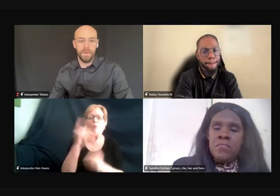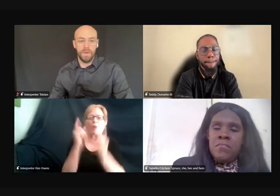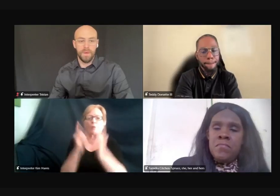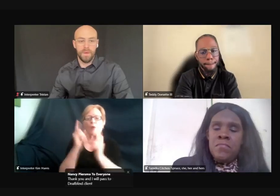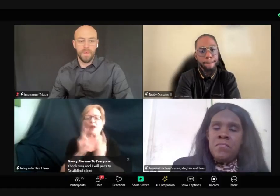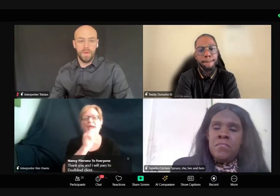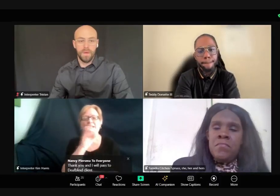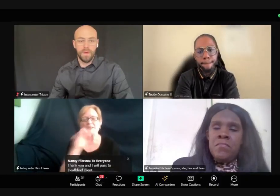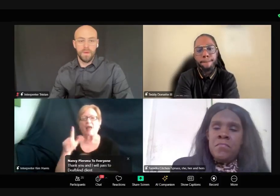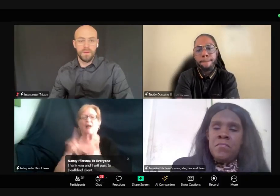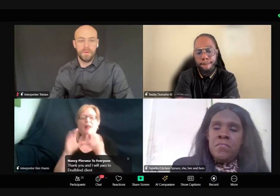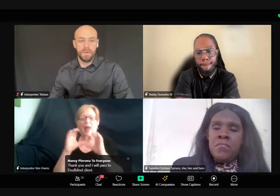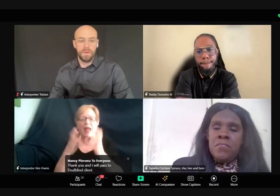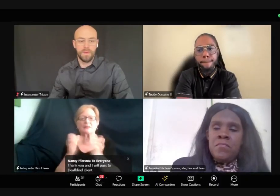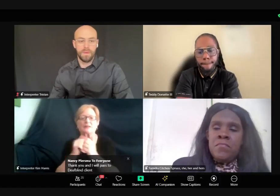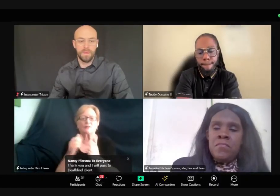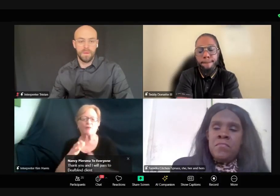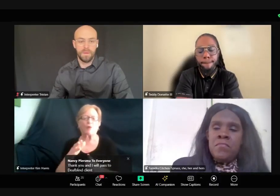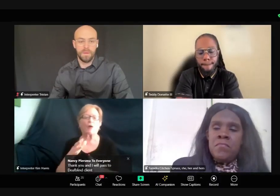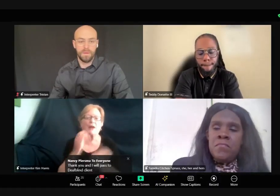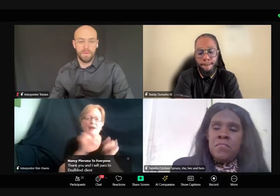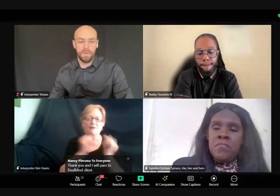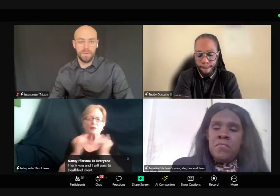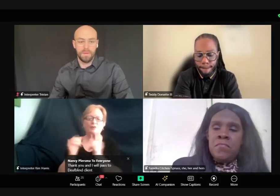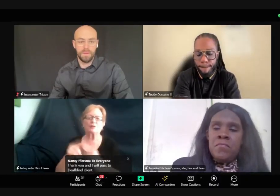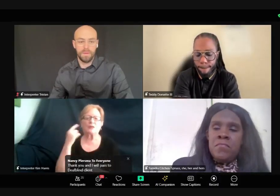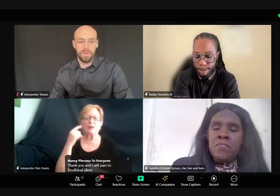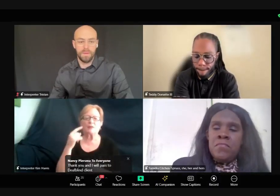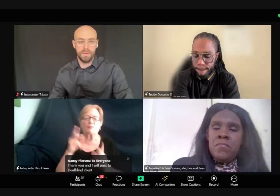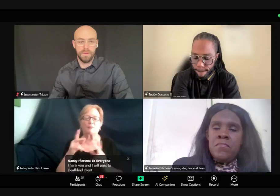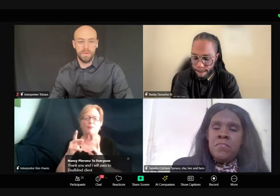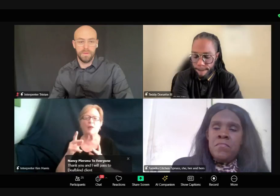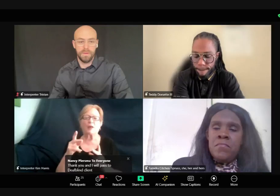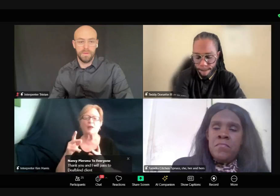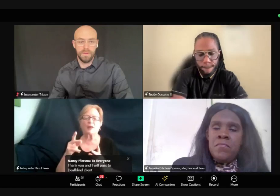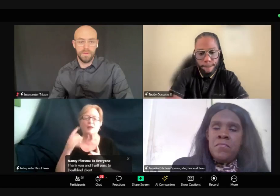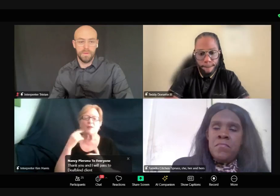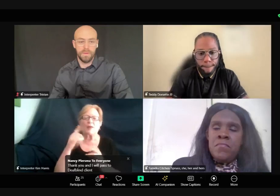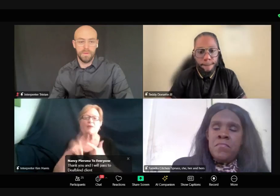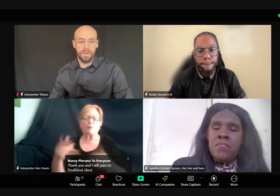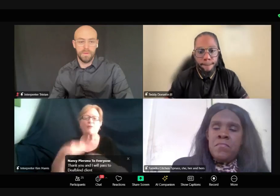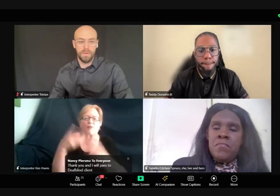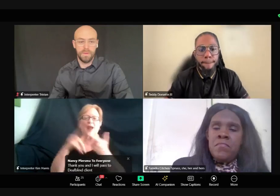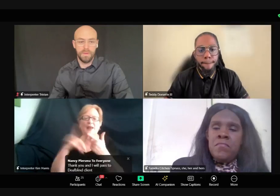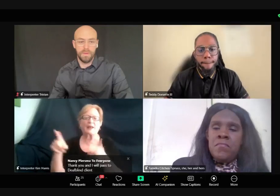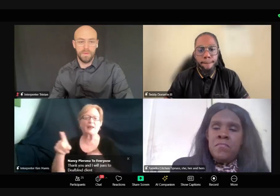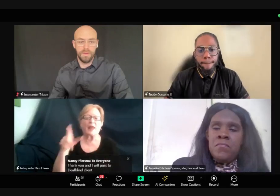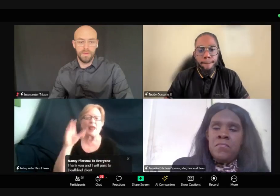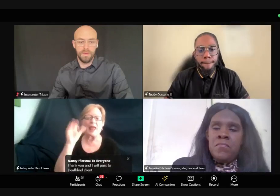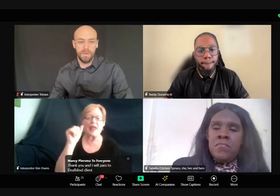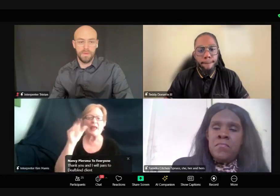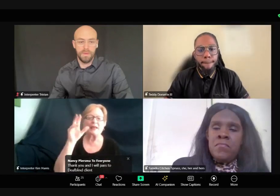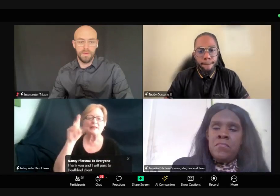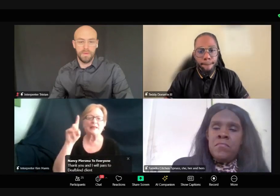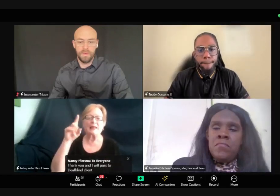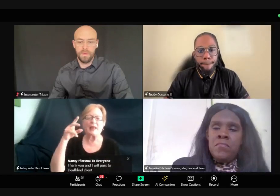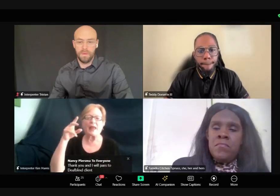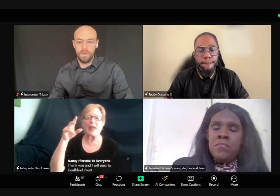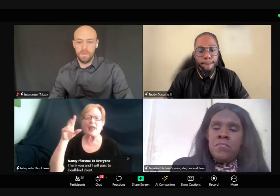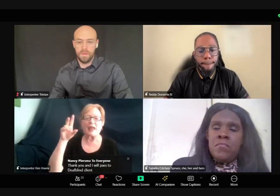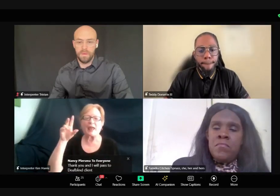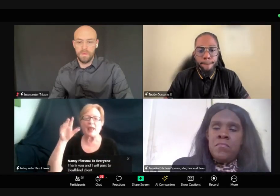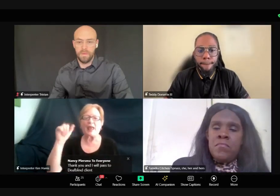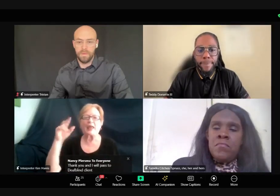individuals and deaf. Uh, she, uh, provided the website, ADHH.org.